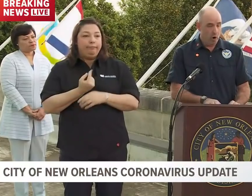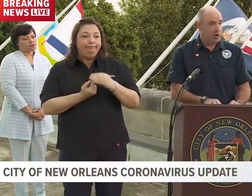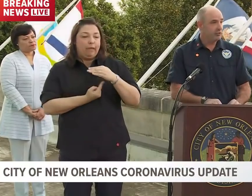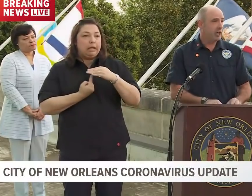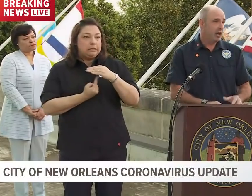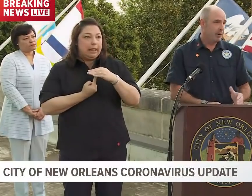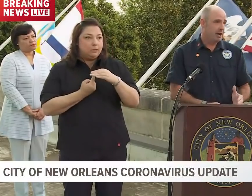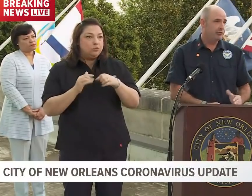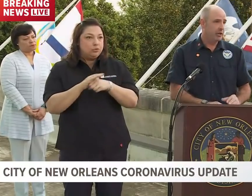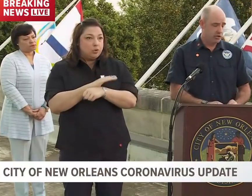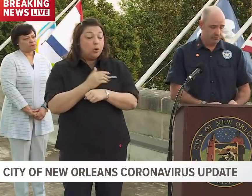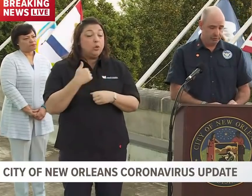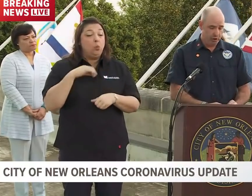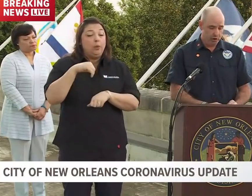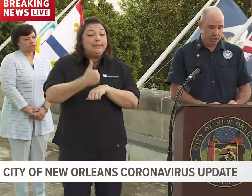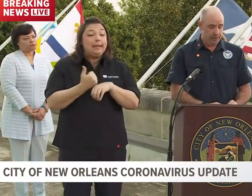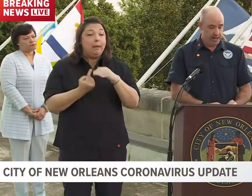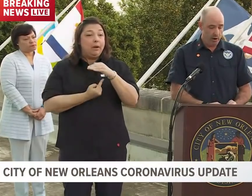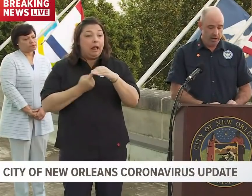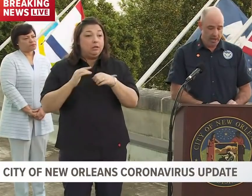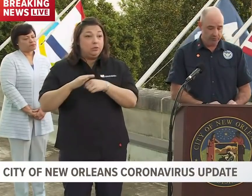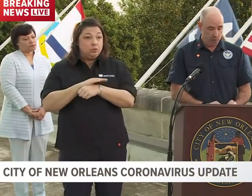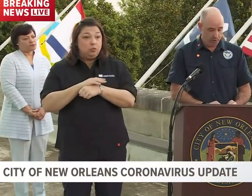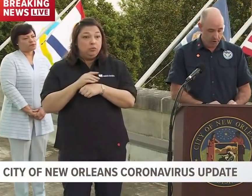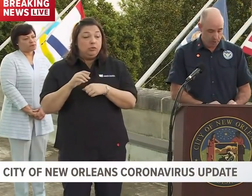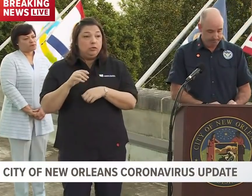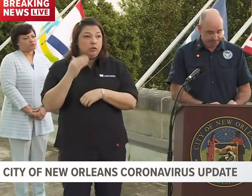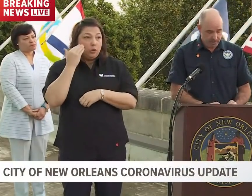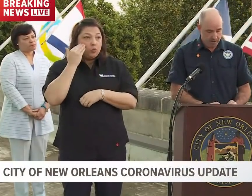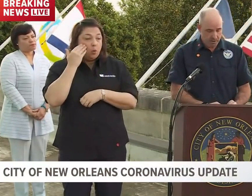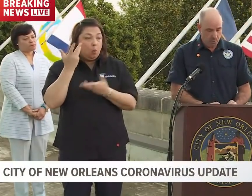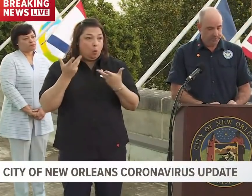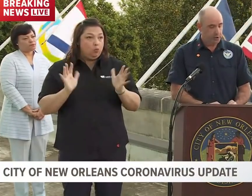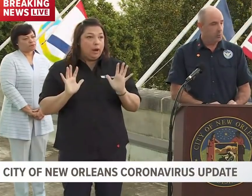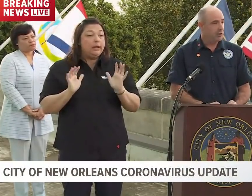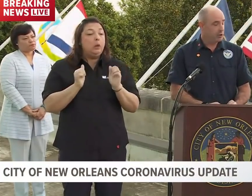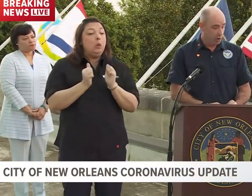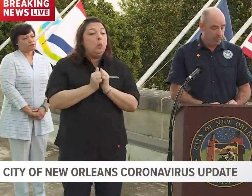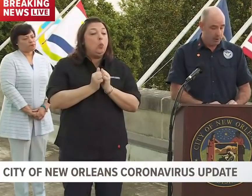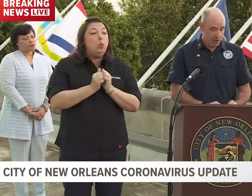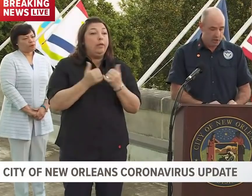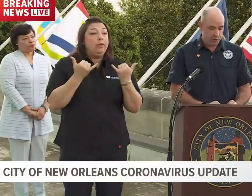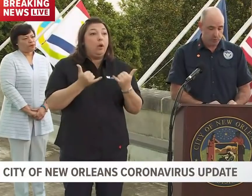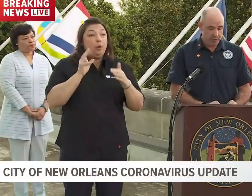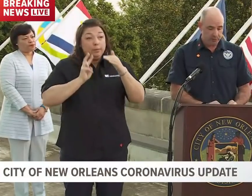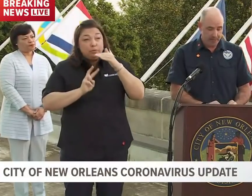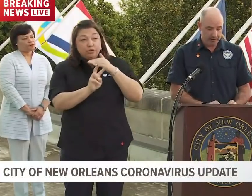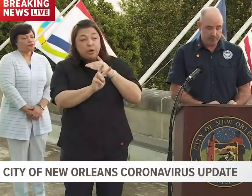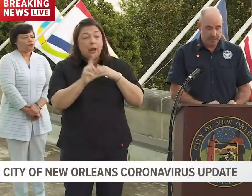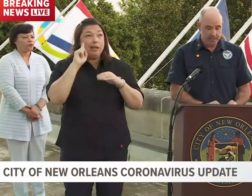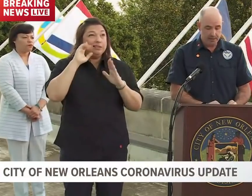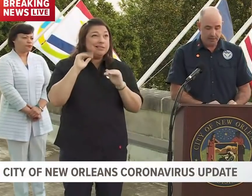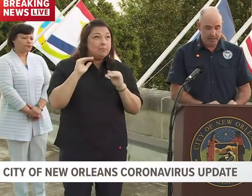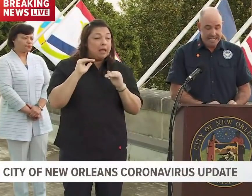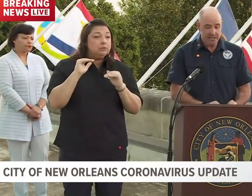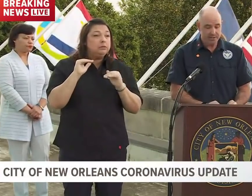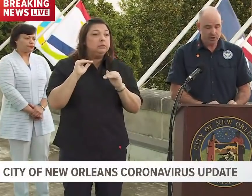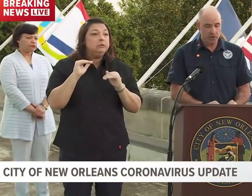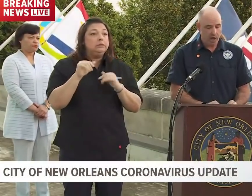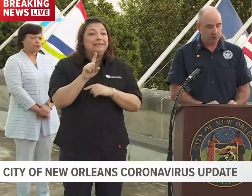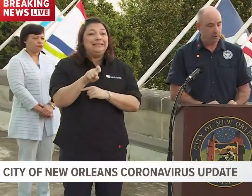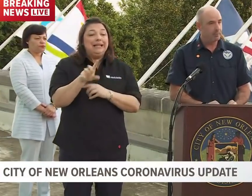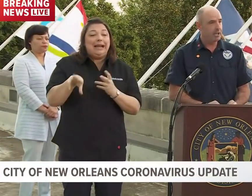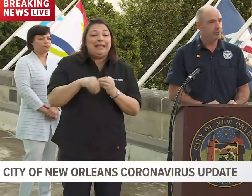We've already set up an isolation surge in the area, as you all know. With current projections, we expect to need